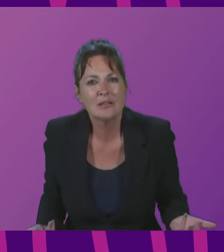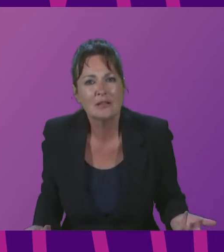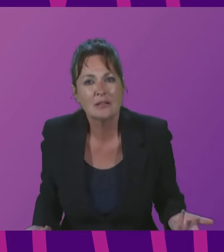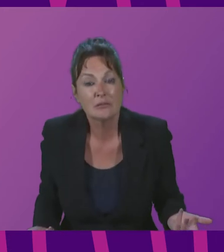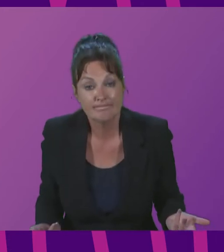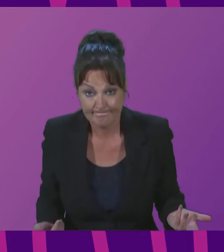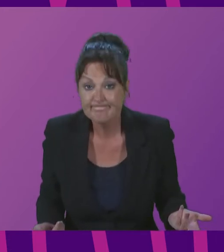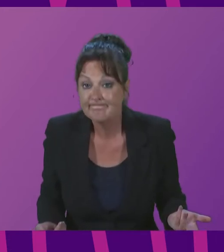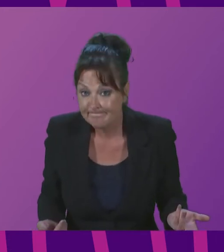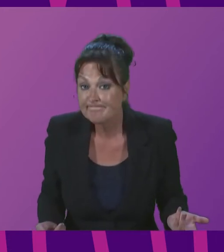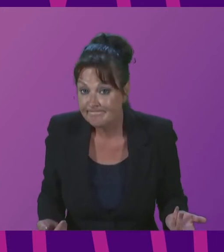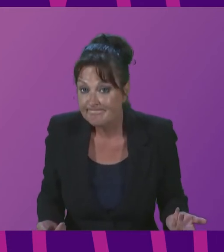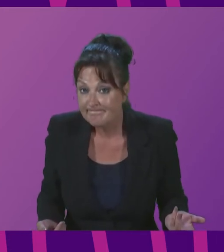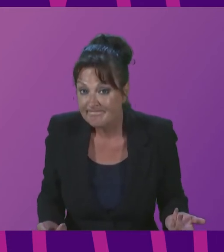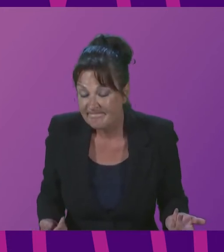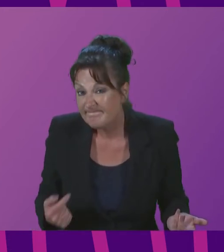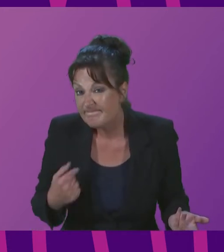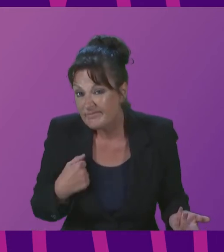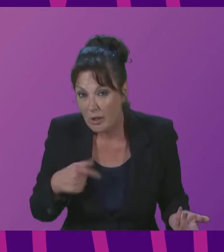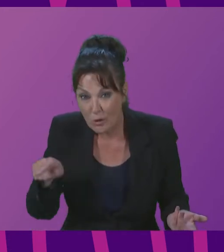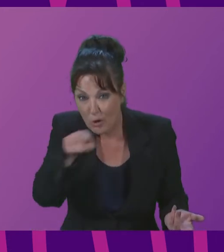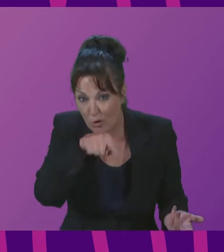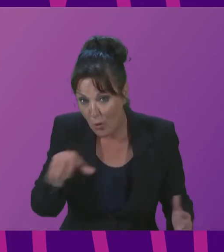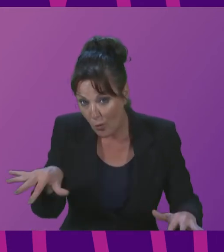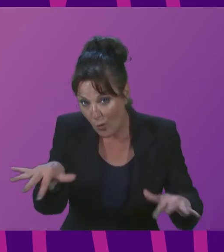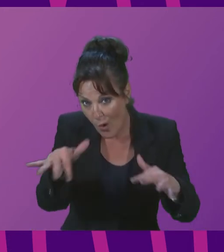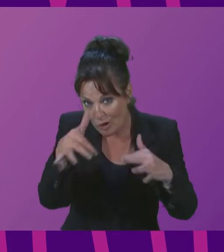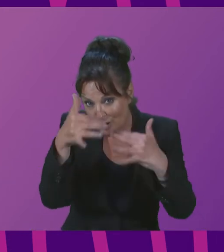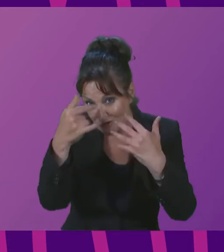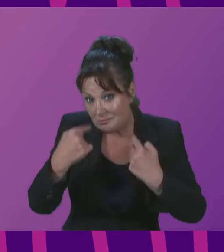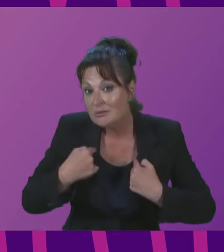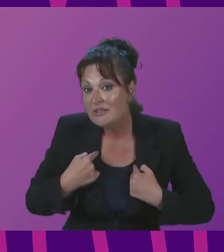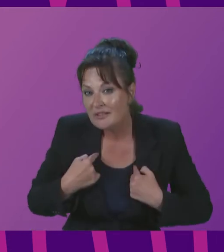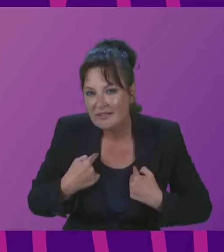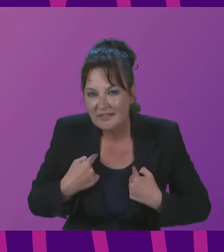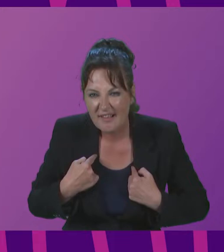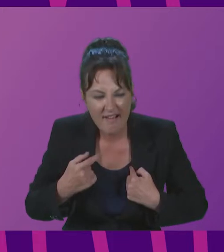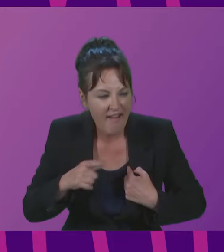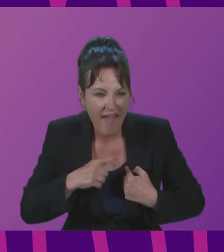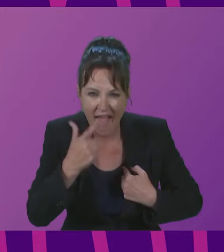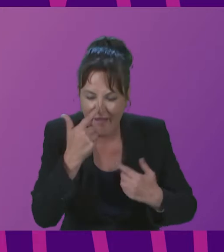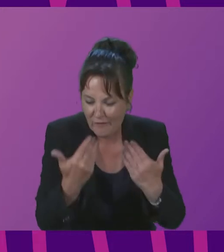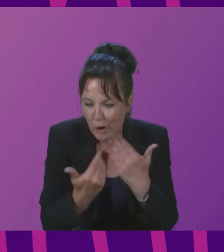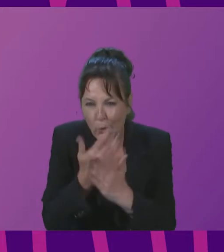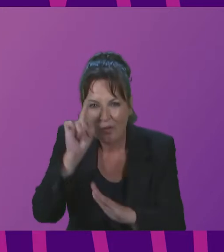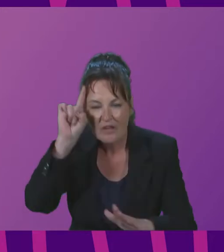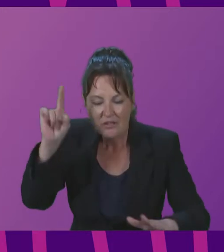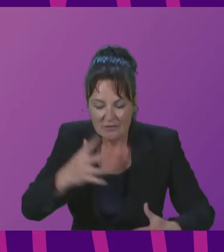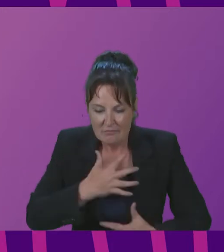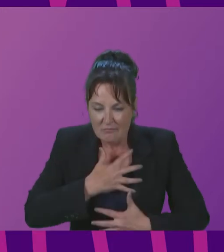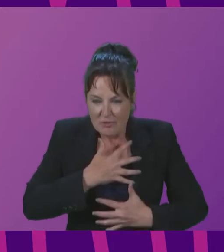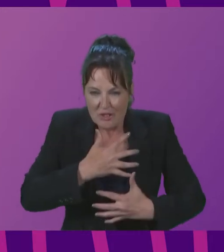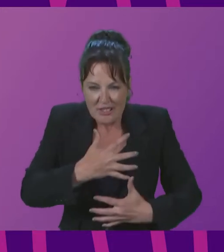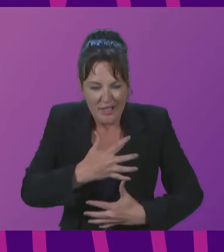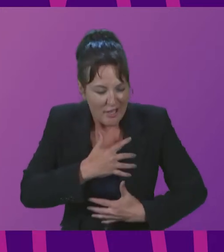big pause because now I've got the room's attention eyes on me like I've got a new invention take a breath speak